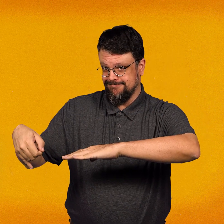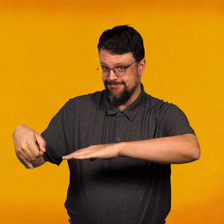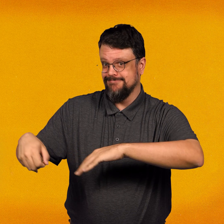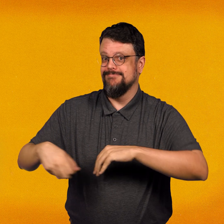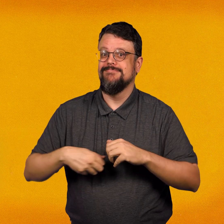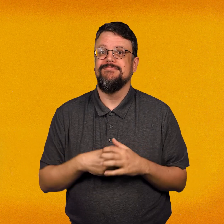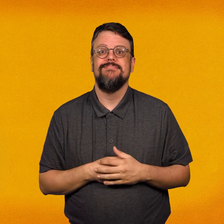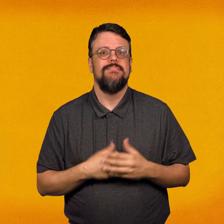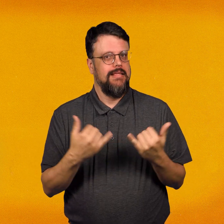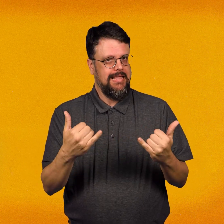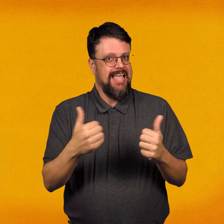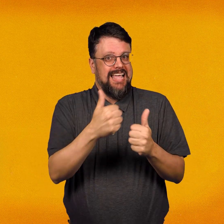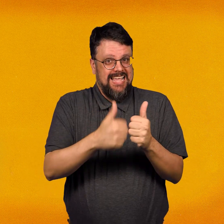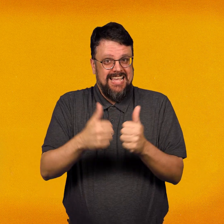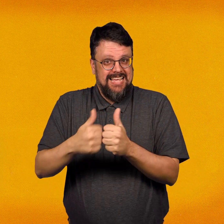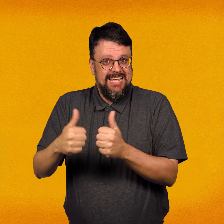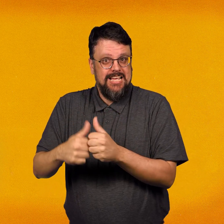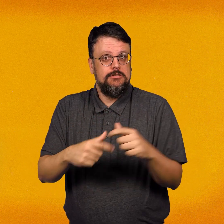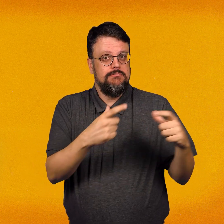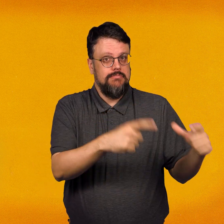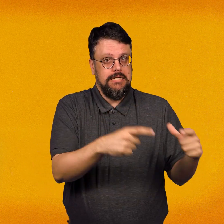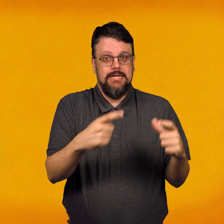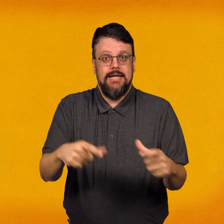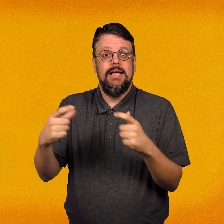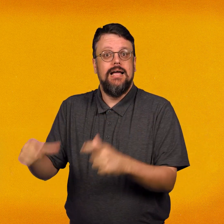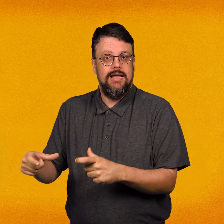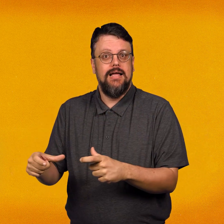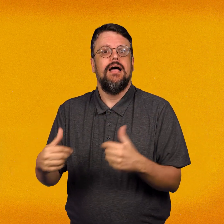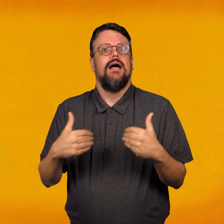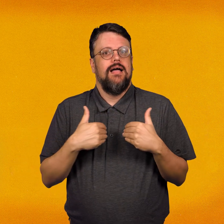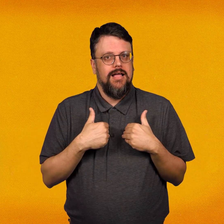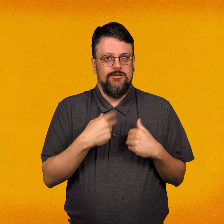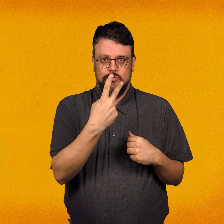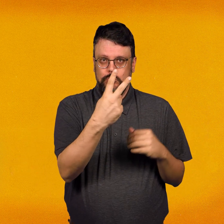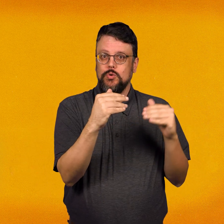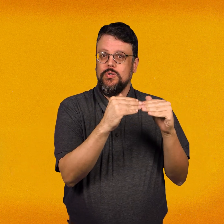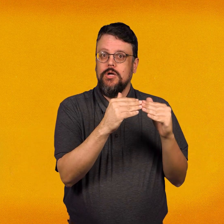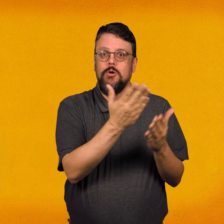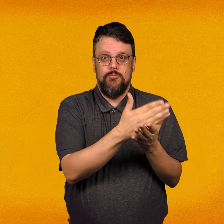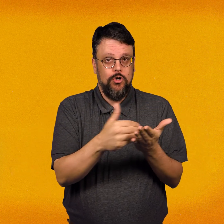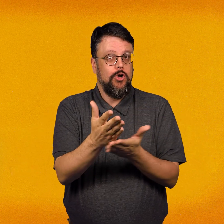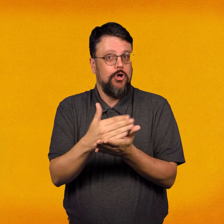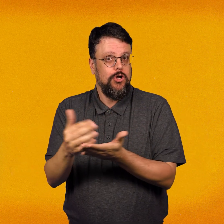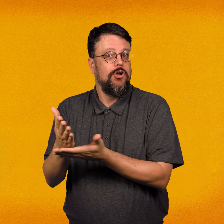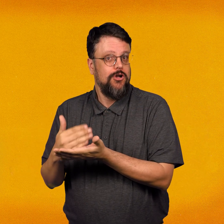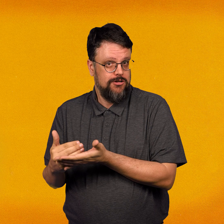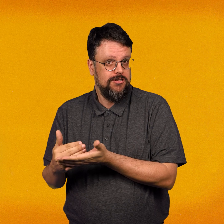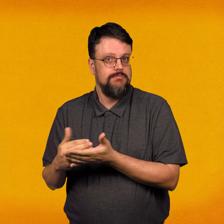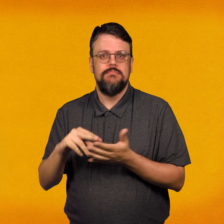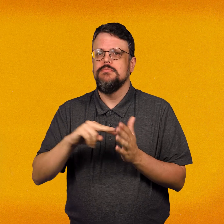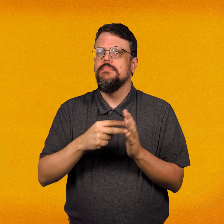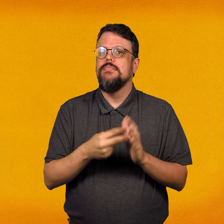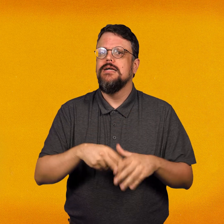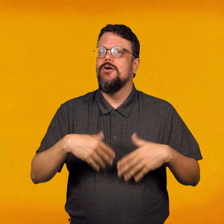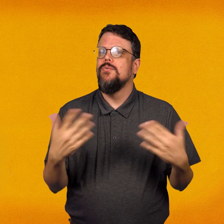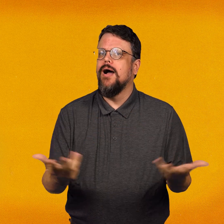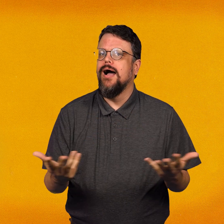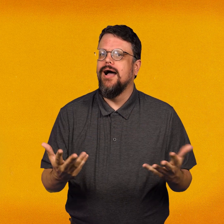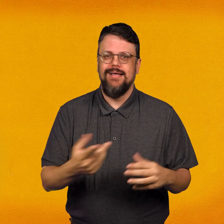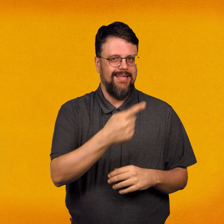edge of the plate to the other. The lines you drew divided each plate into two equal parts. Each part is one